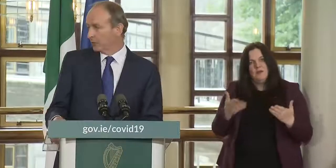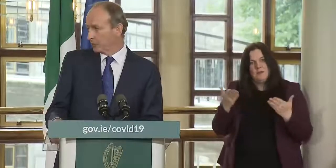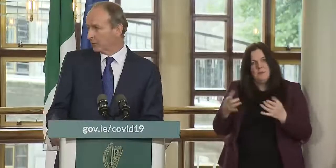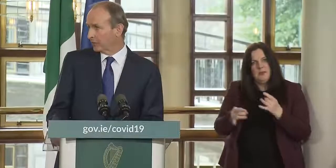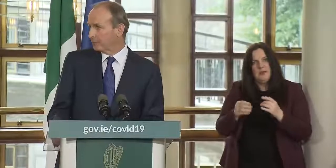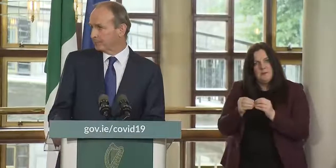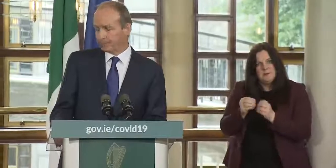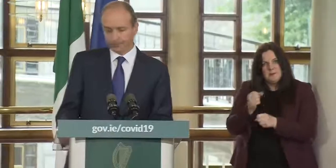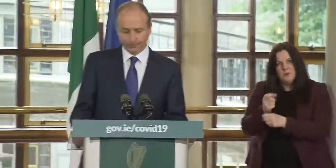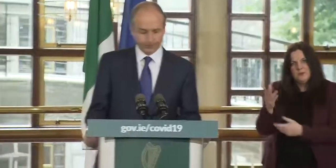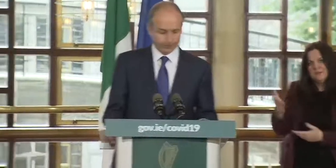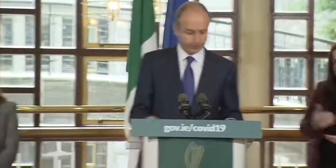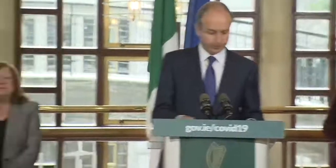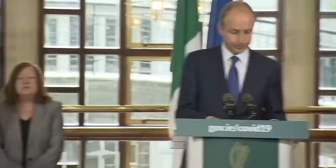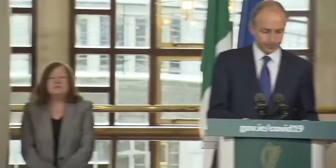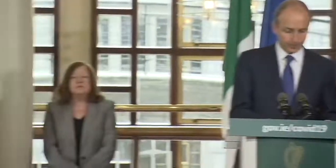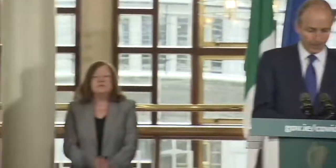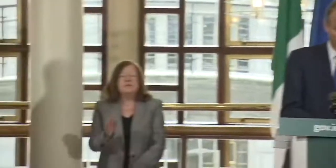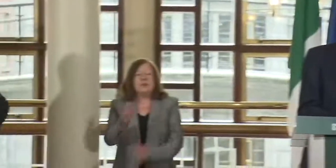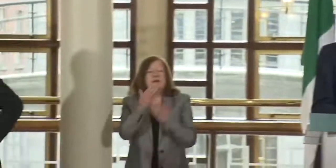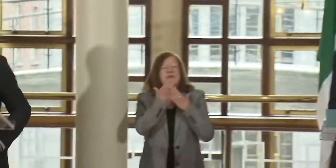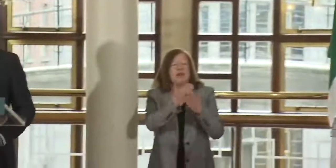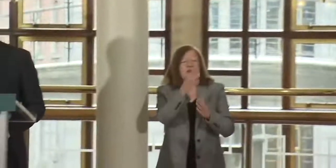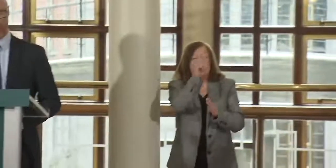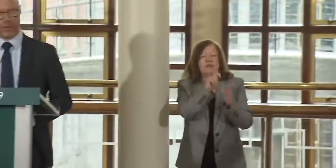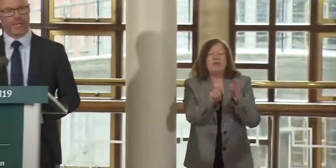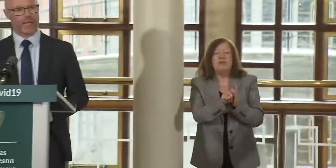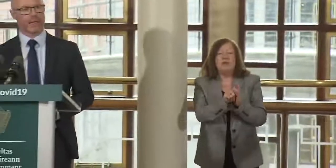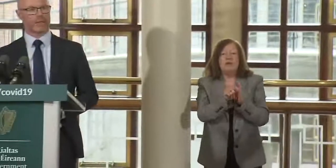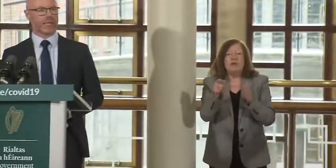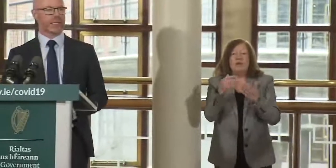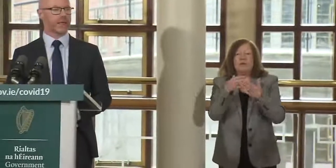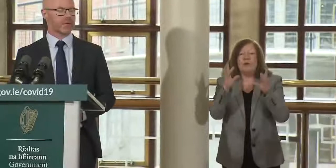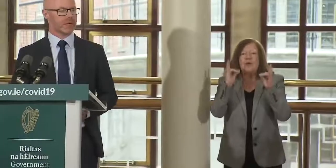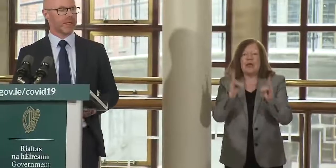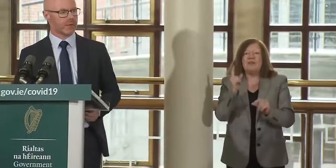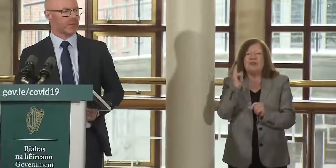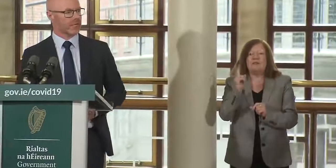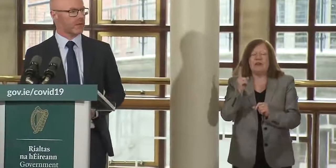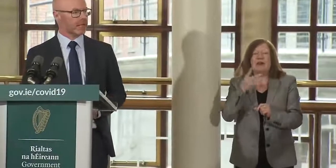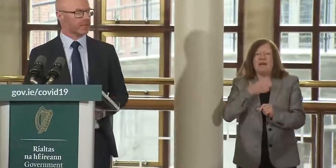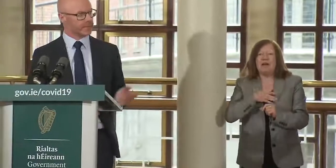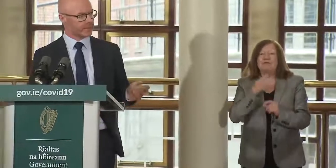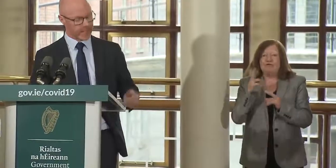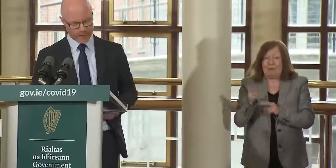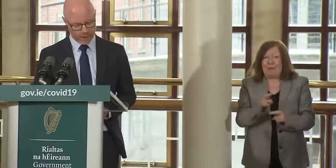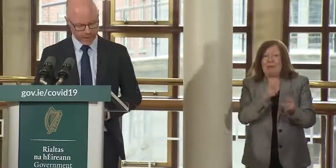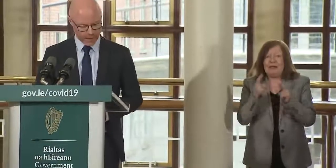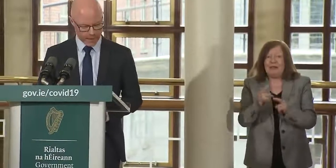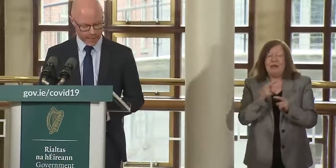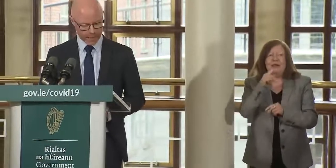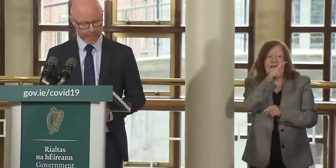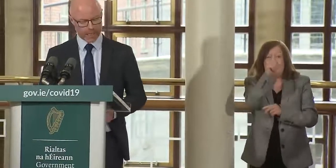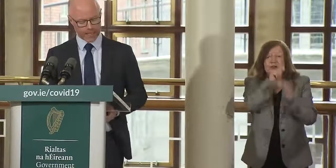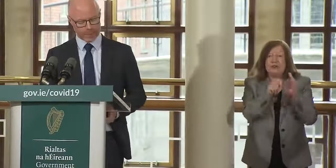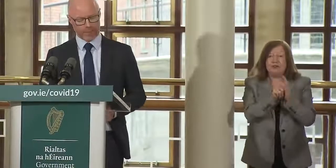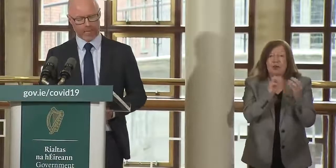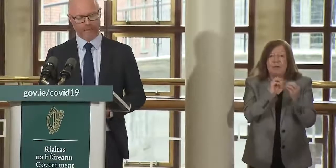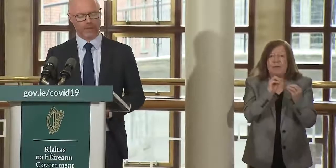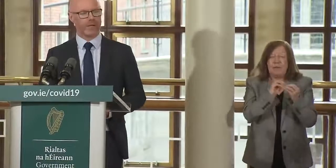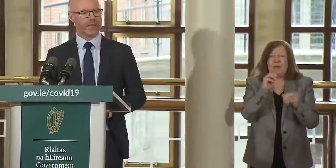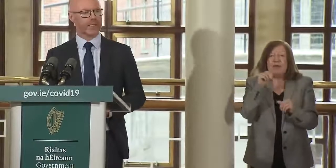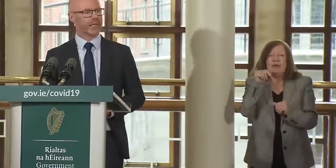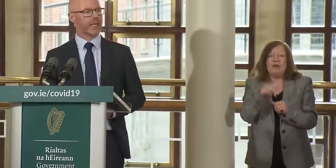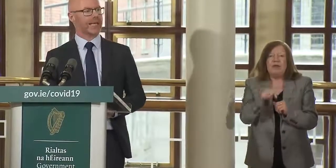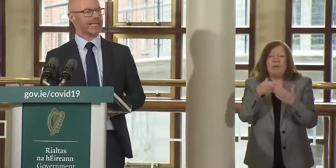comments from his perspective thank you the public health advice i would just like to reiterate as the Taoiseach has said the